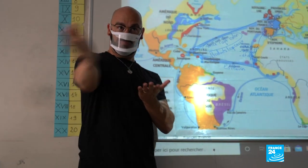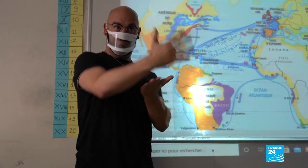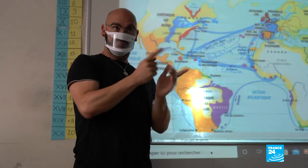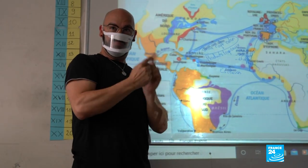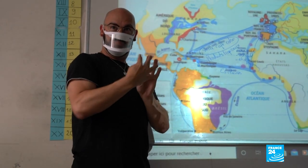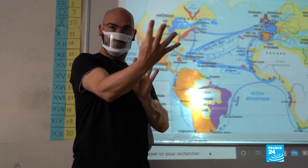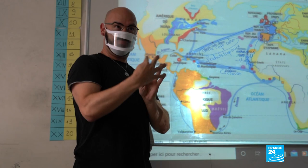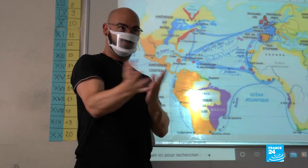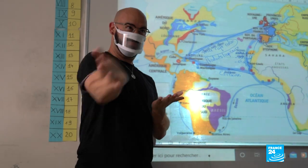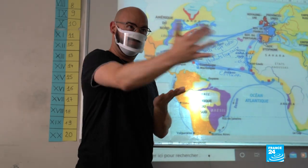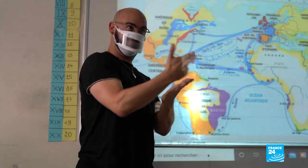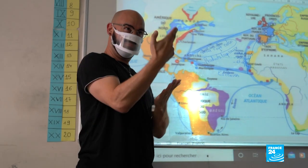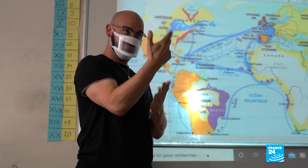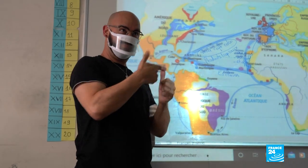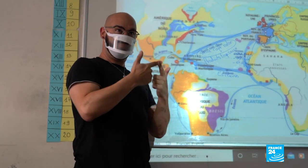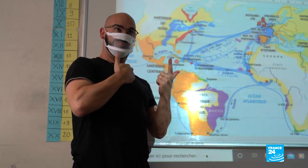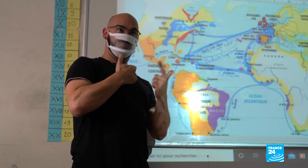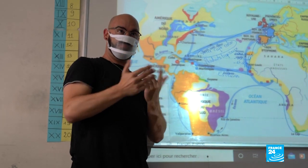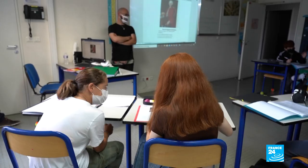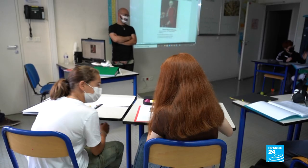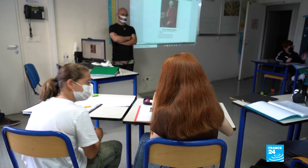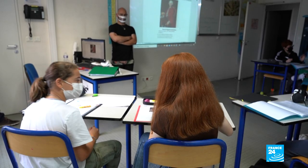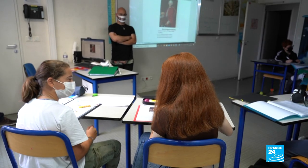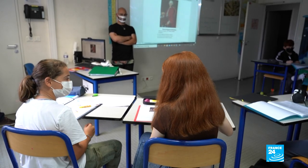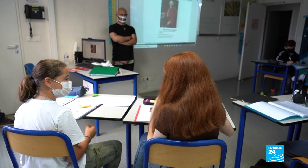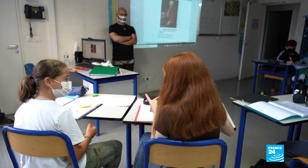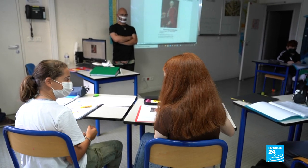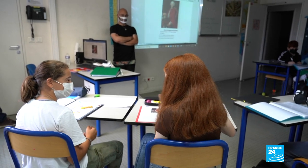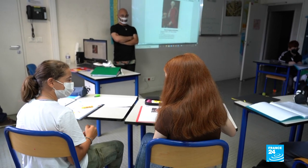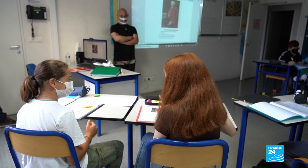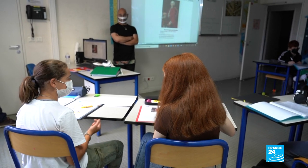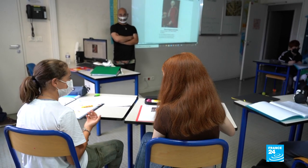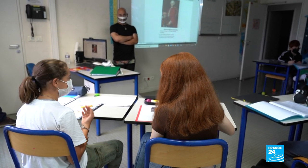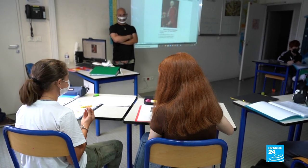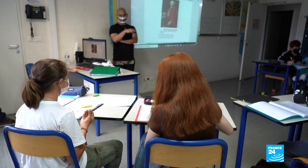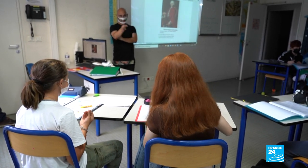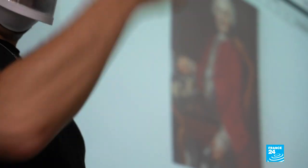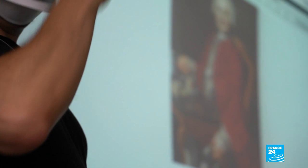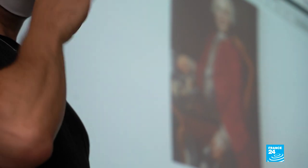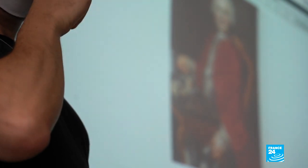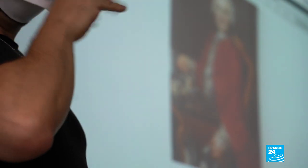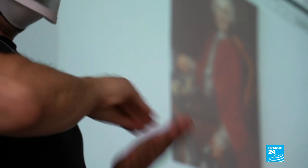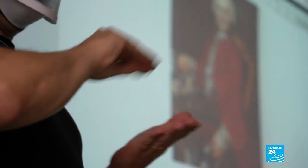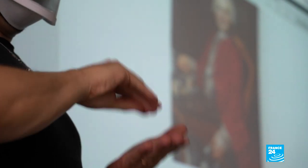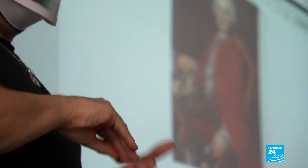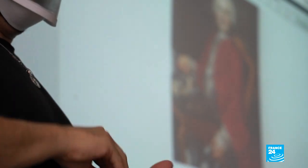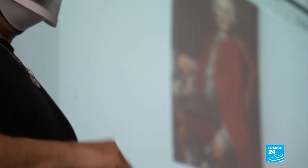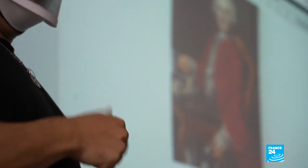Their history teacher has been teaching for 15 years. The syllabus is exactly the same as for any other class, only the format is different.